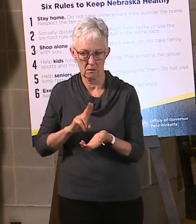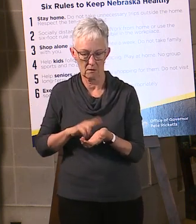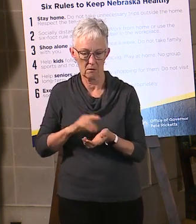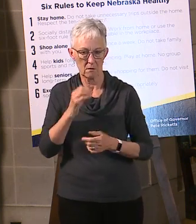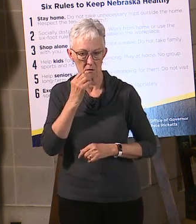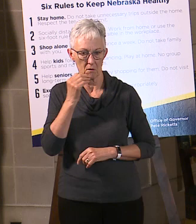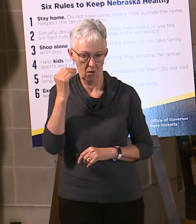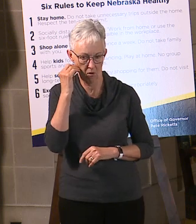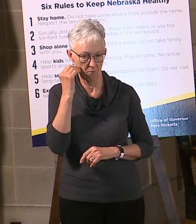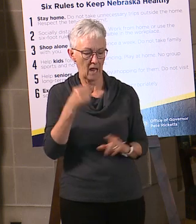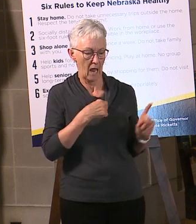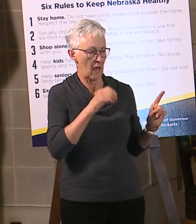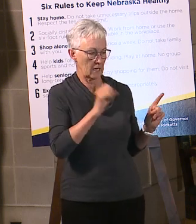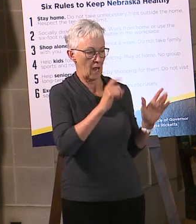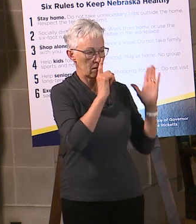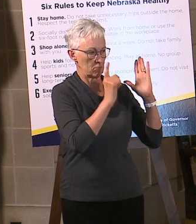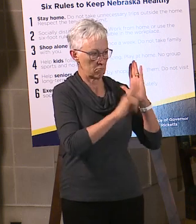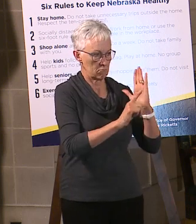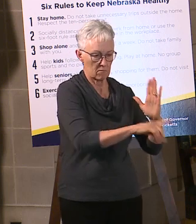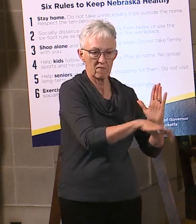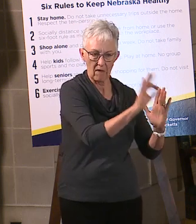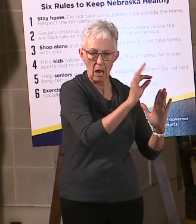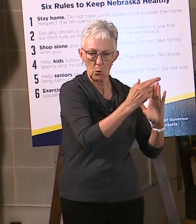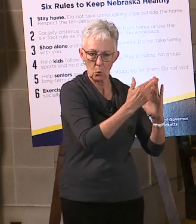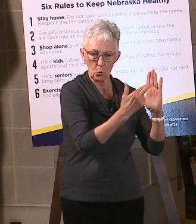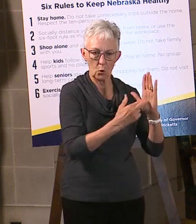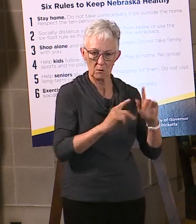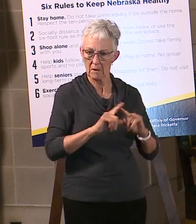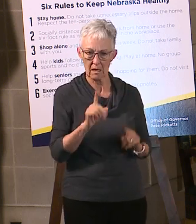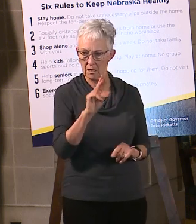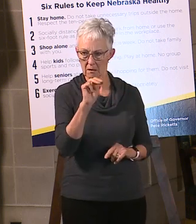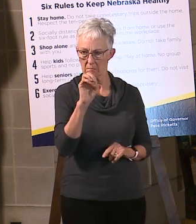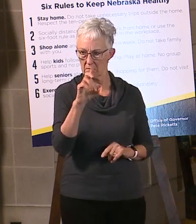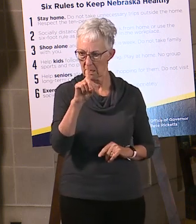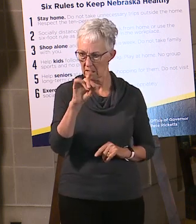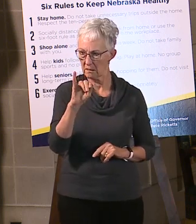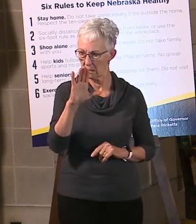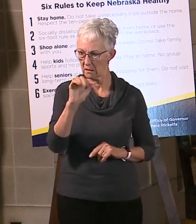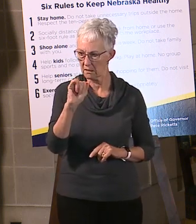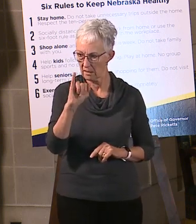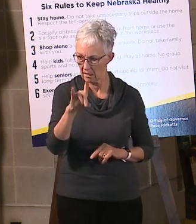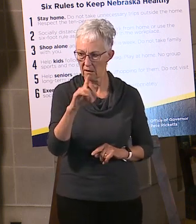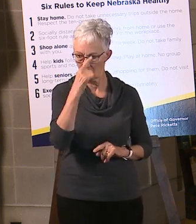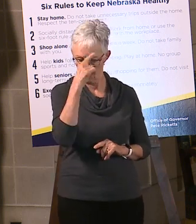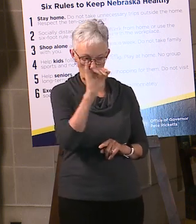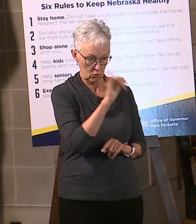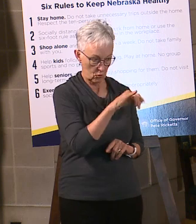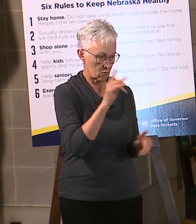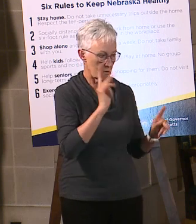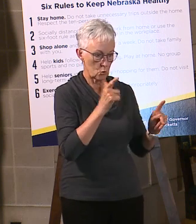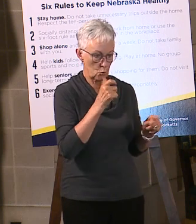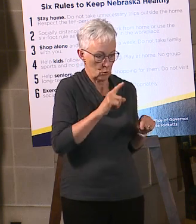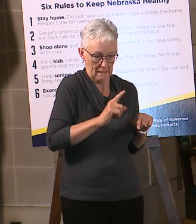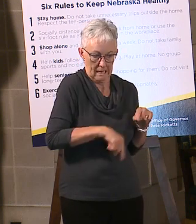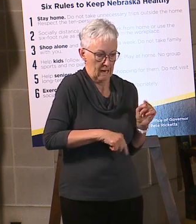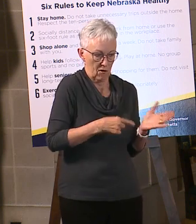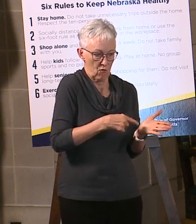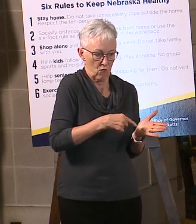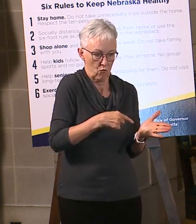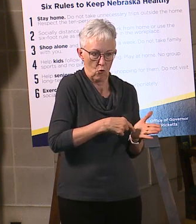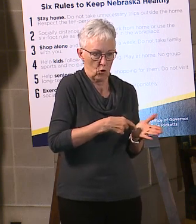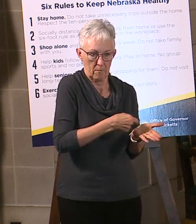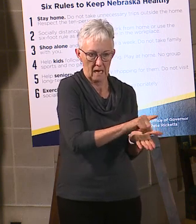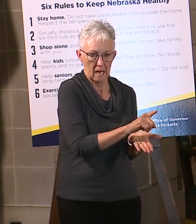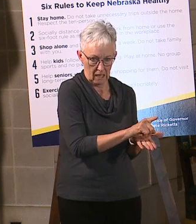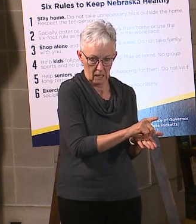all the rules are, but that would absolutely make sense that, again, Medicaid is a program for people who cannot afford to pay. If you can afford to pay, you're not supposed to